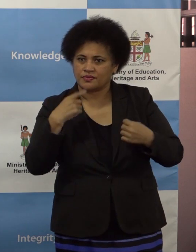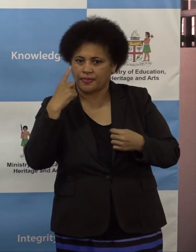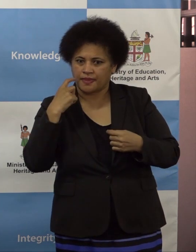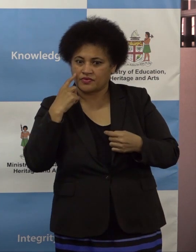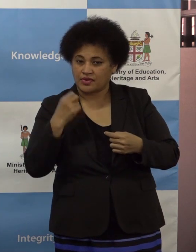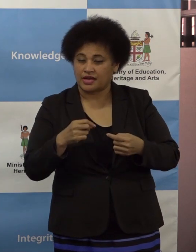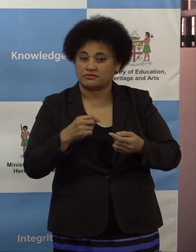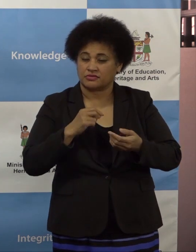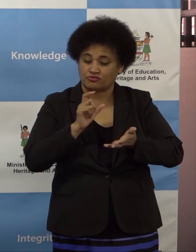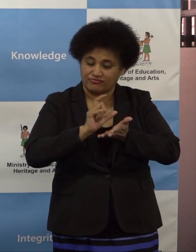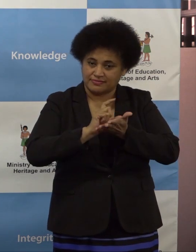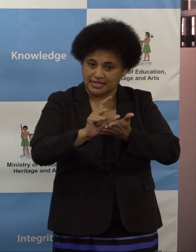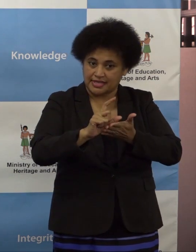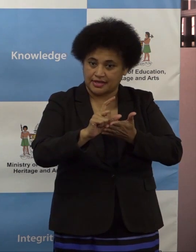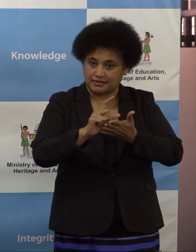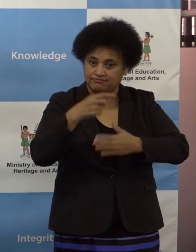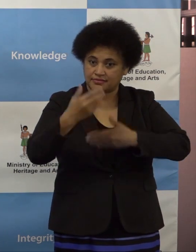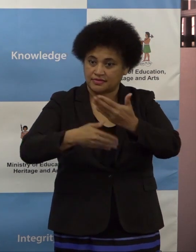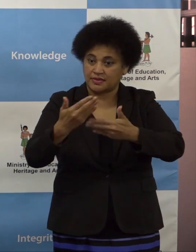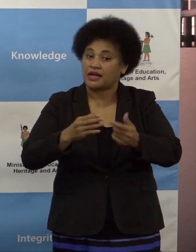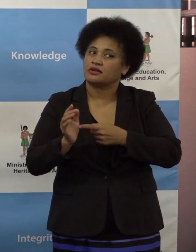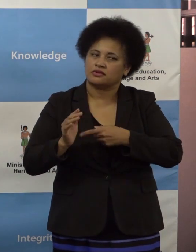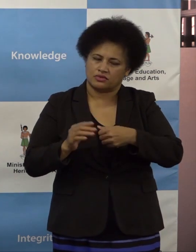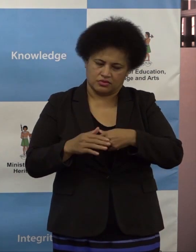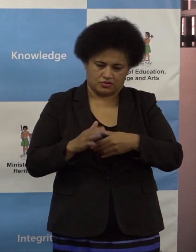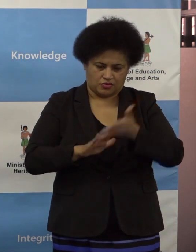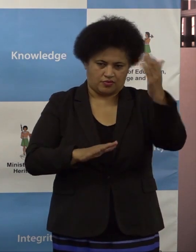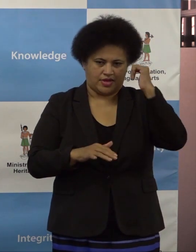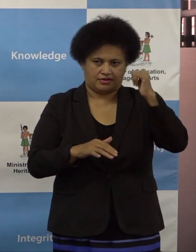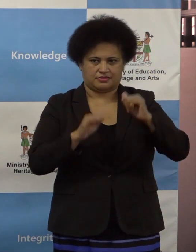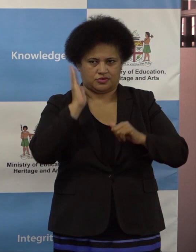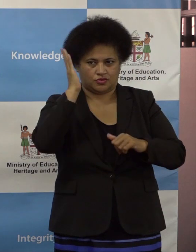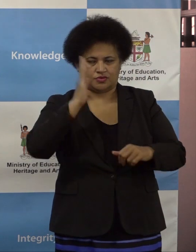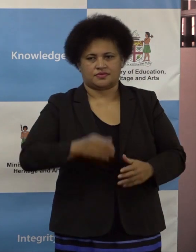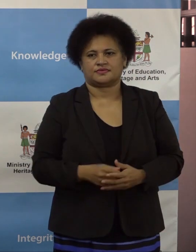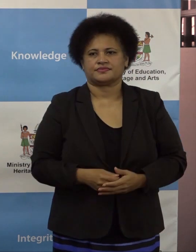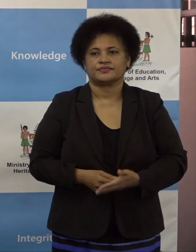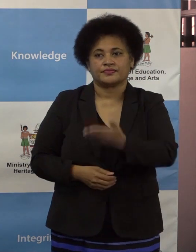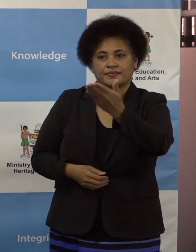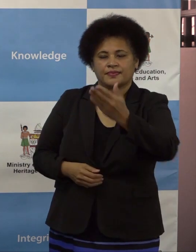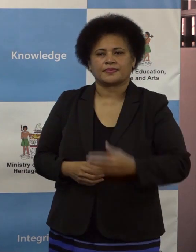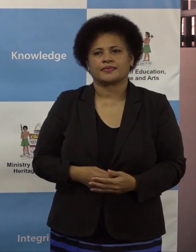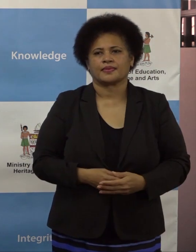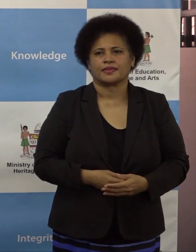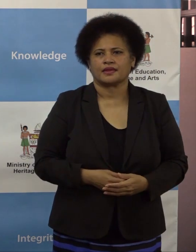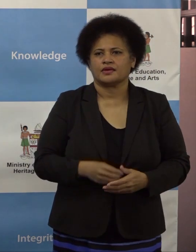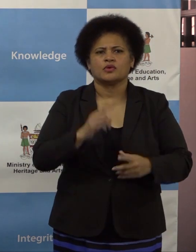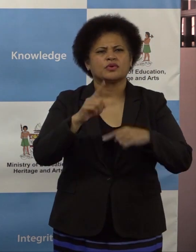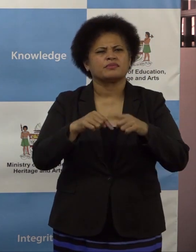a very clear directive that they must move to the schools. What about the students that came for those